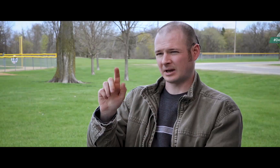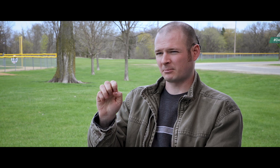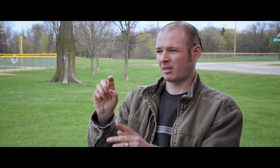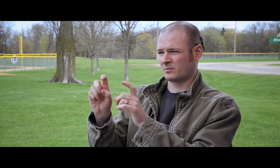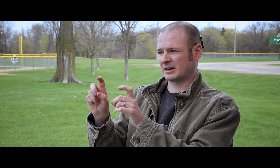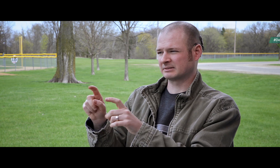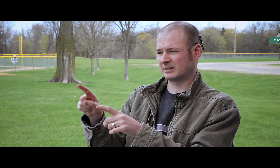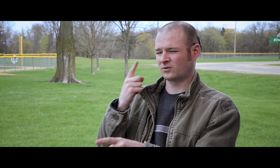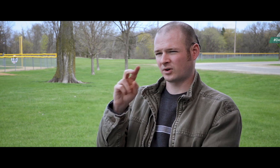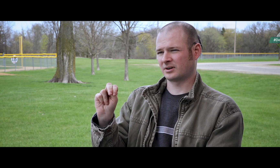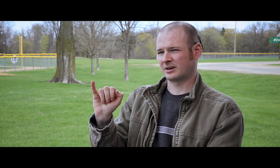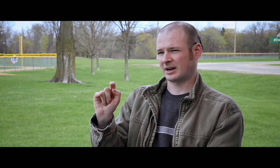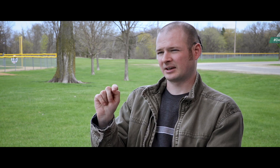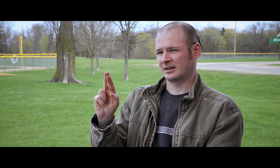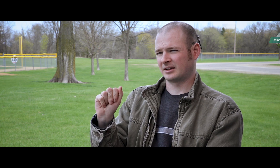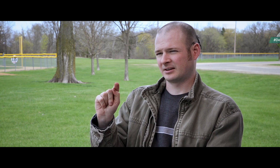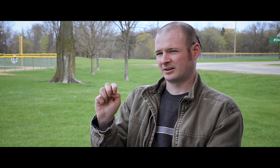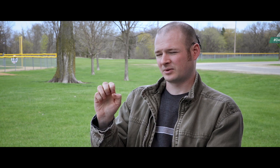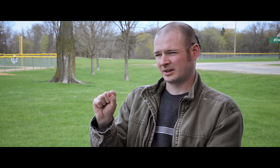I pull soil samples to test for nitrates.